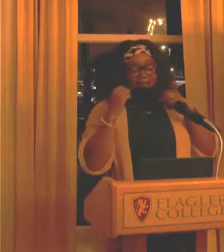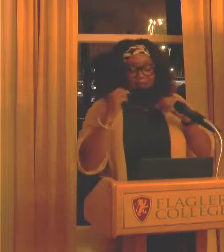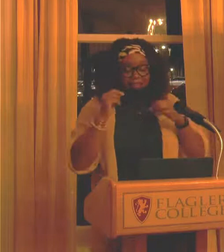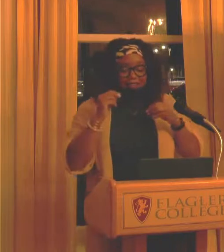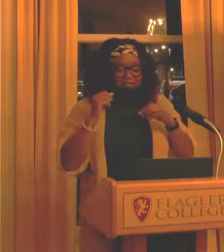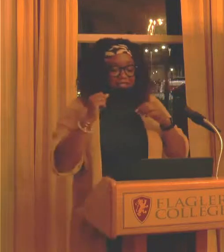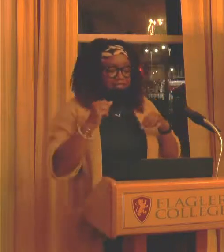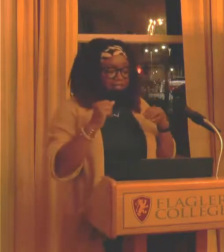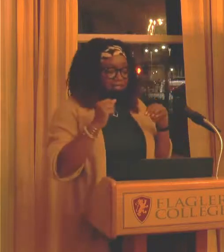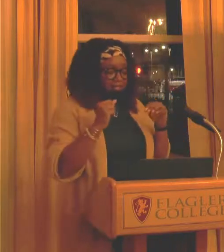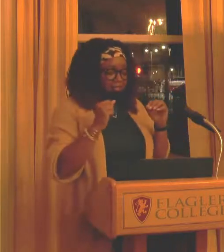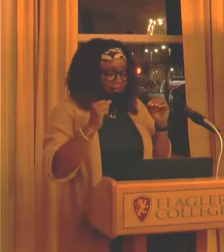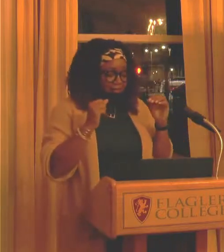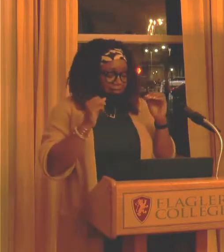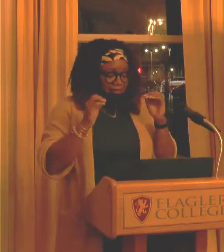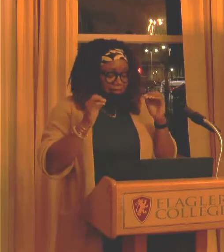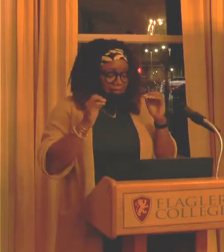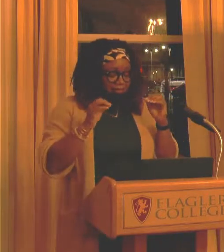I am never just...